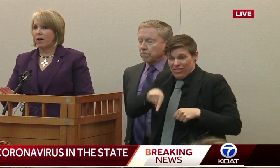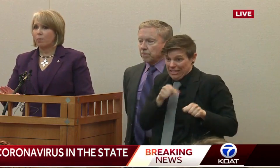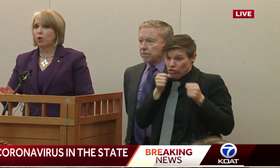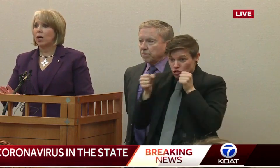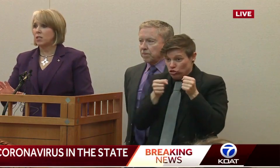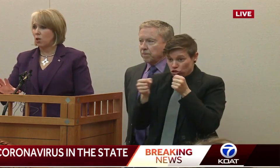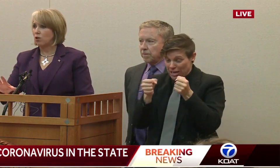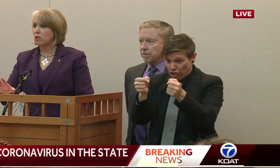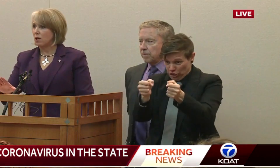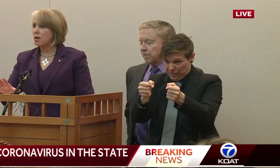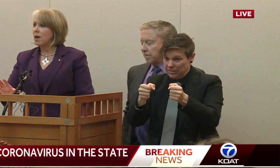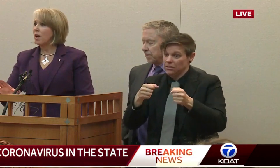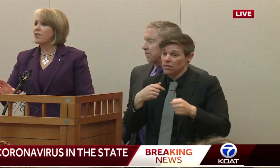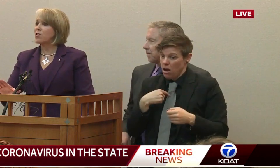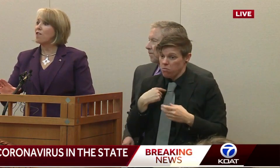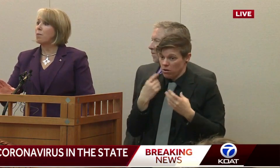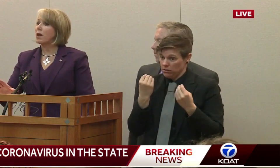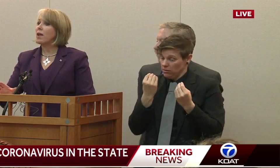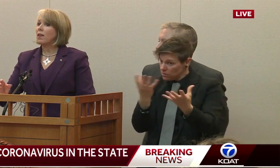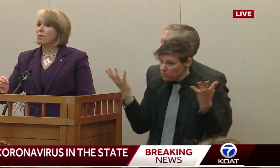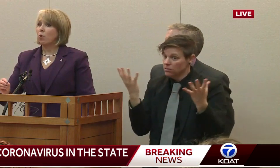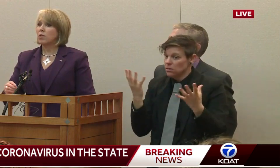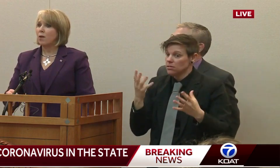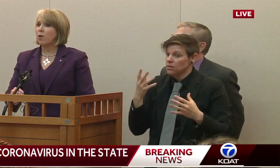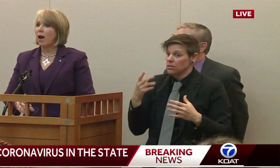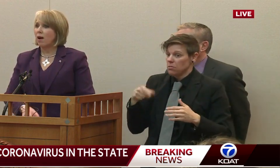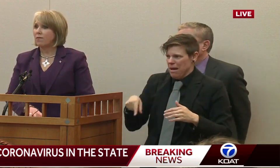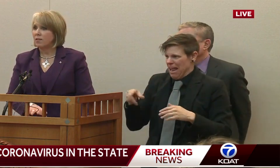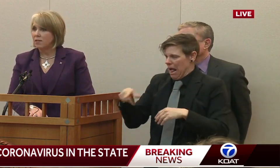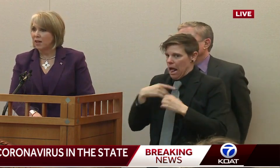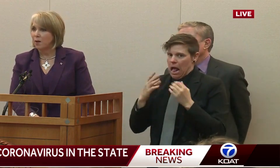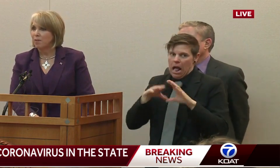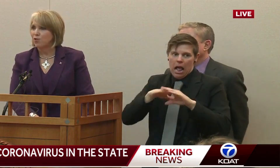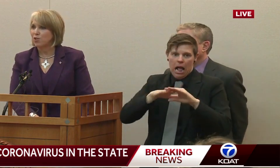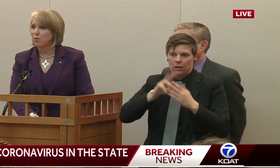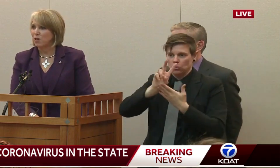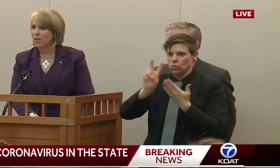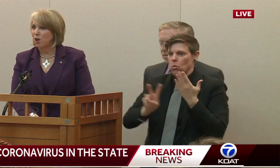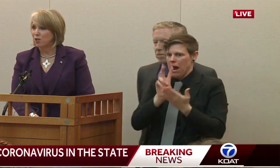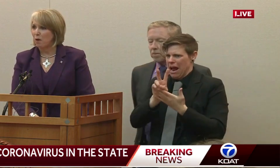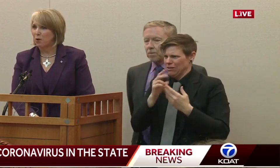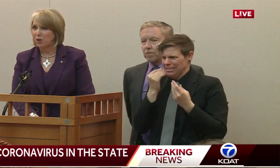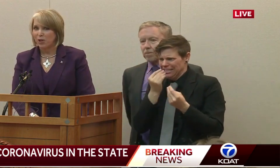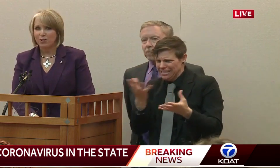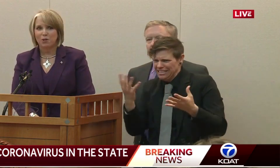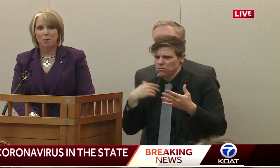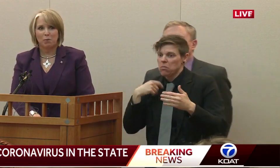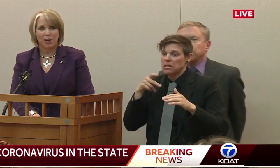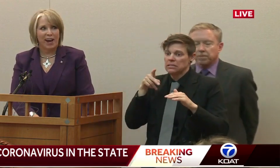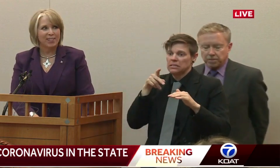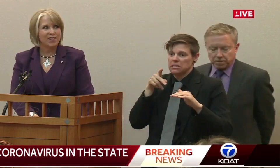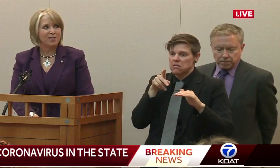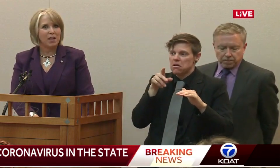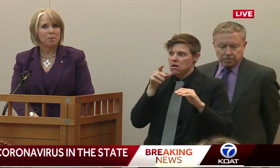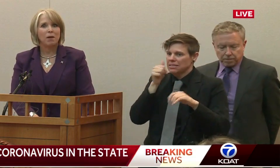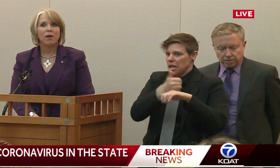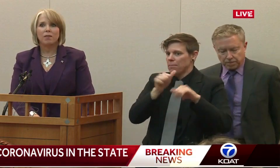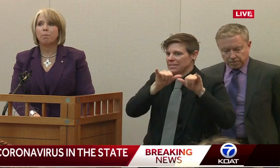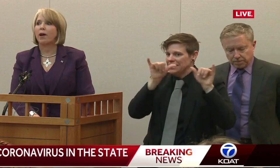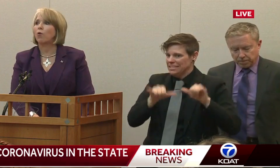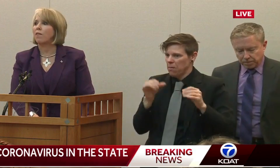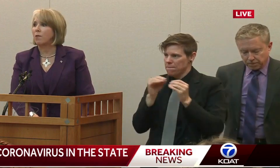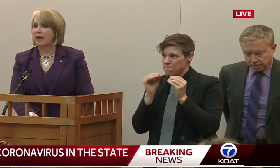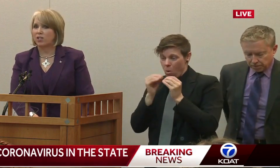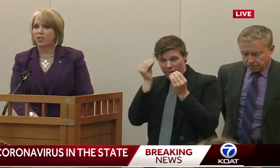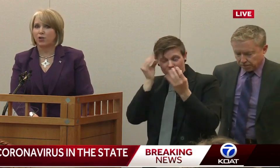I'm reluctant also to cut this off. But the more time we have to stand up the systems that I talked about earlier so that people can access them,